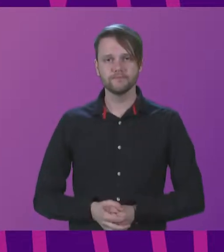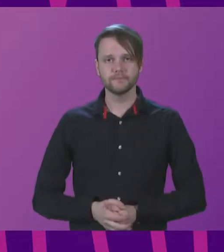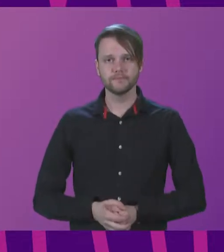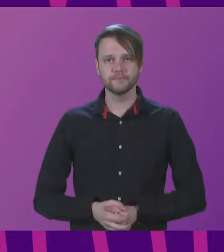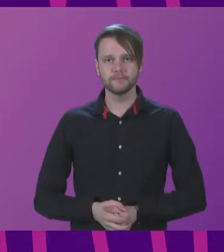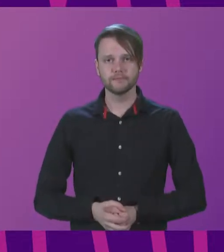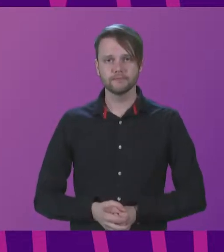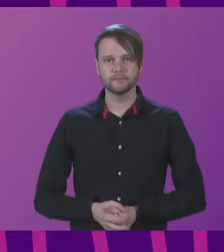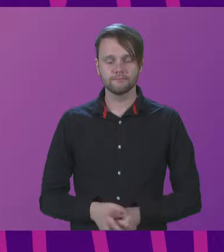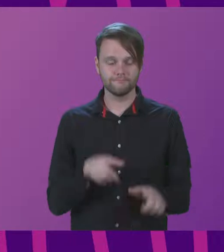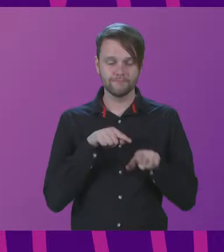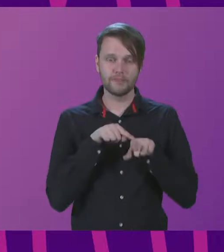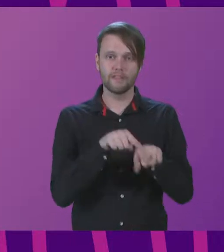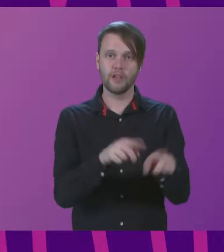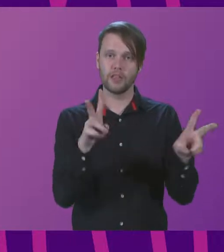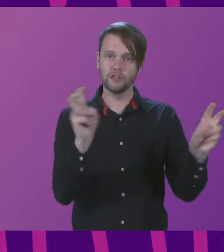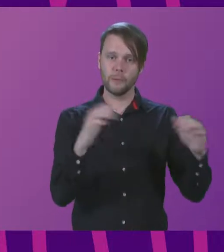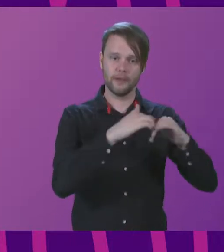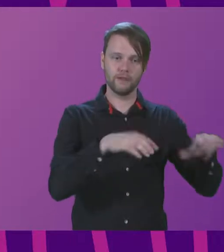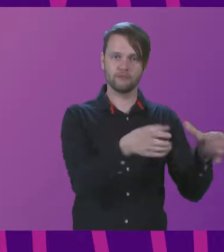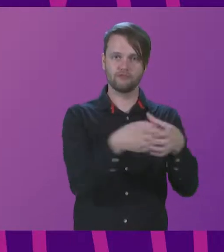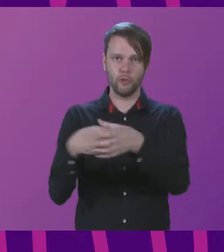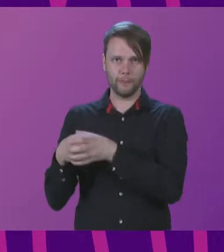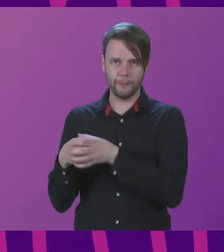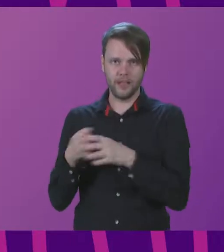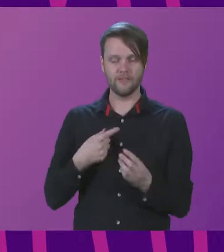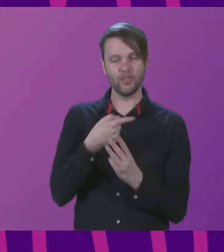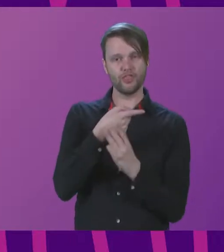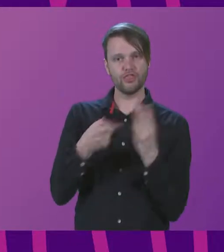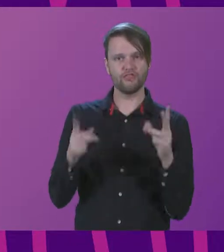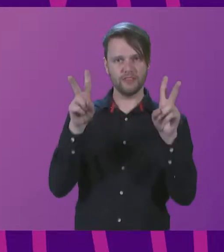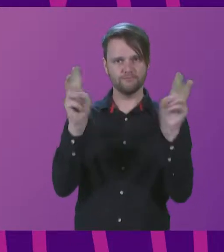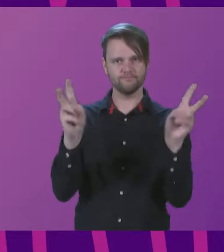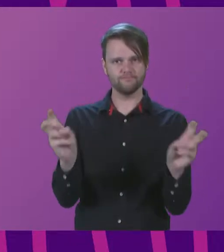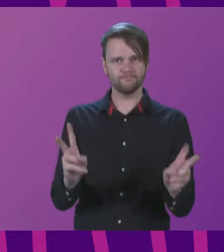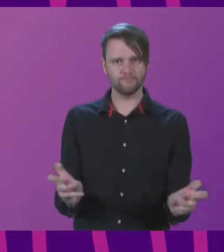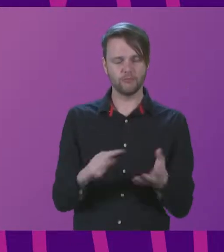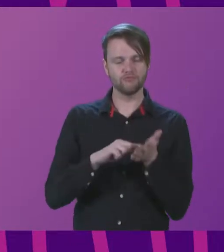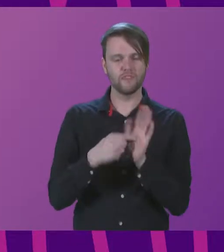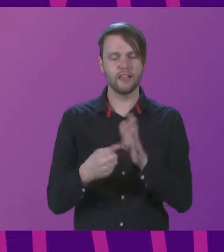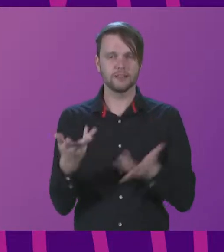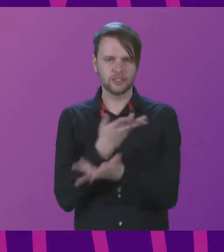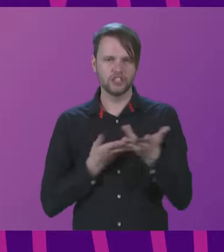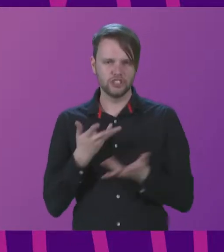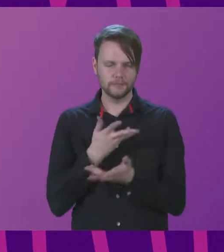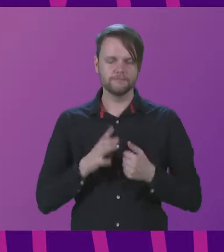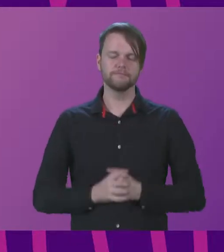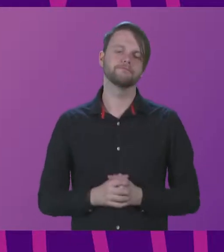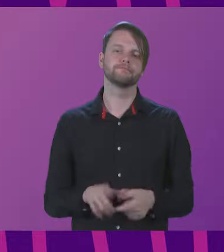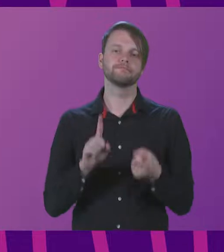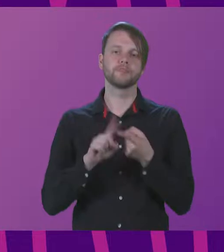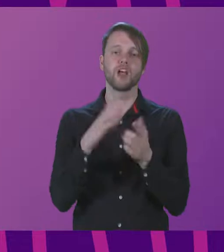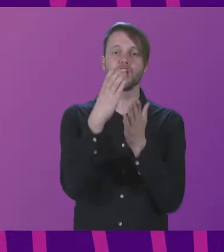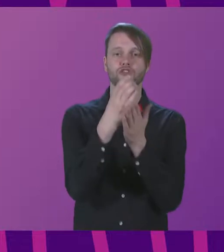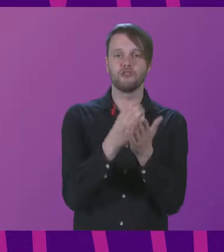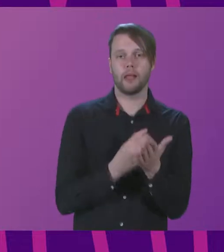In line with the topics of the breakout groups, I've come up with three headings which reflect the discussions. curriculum